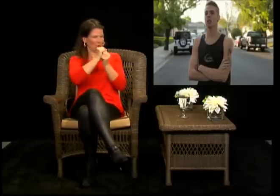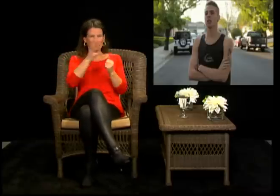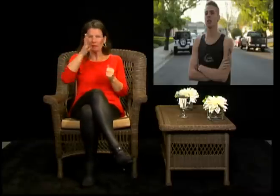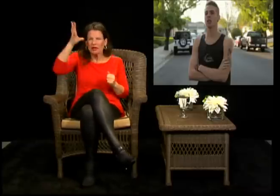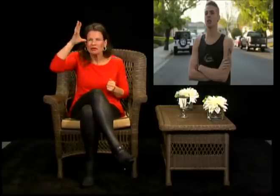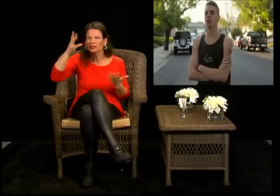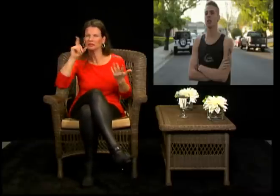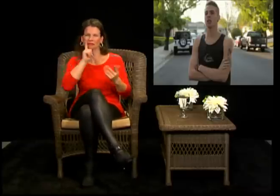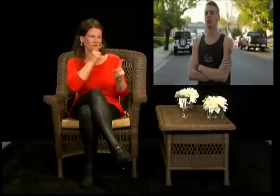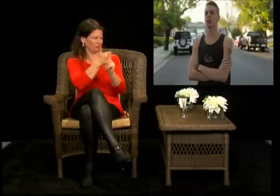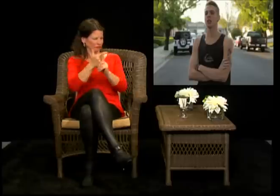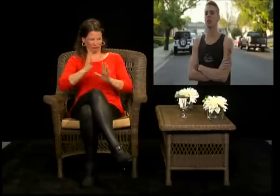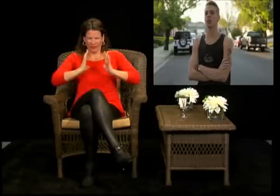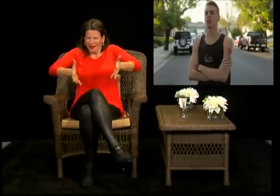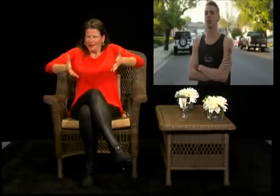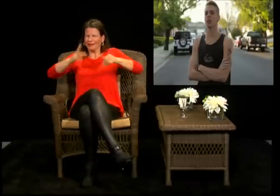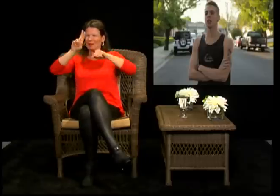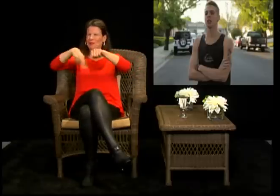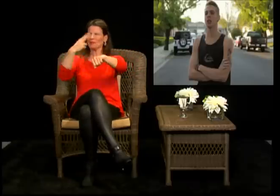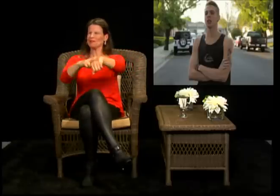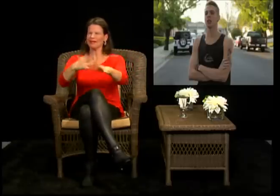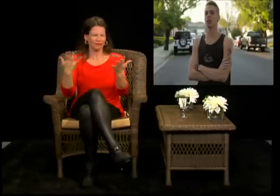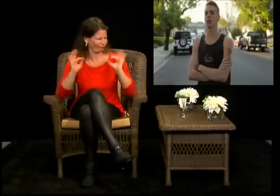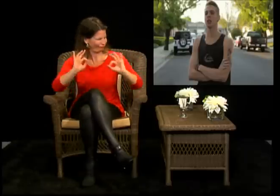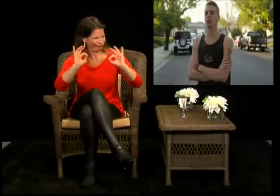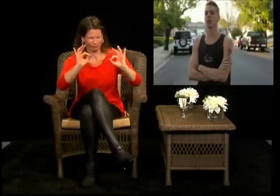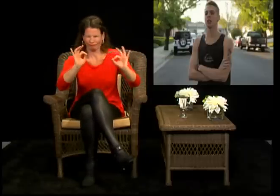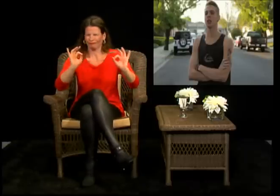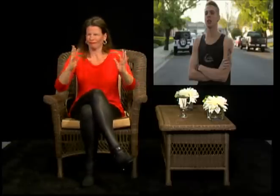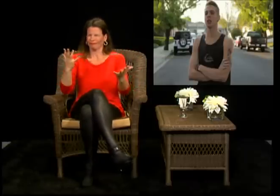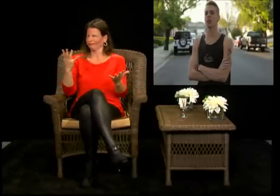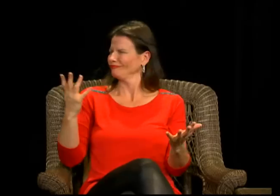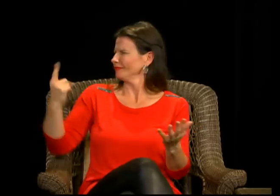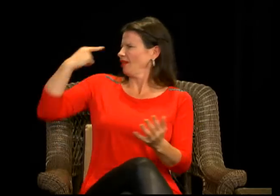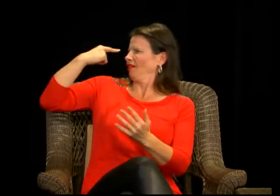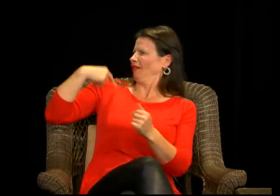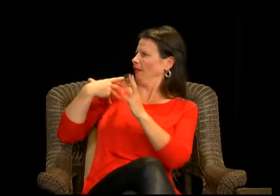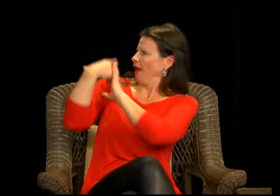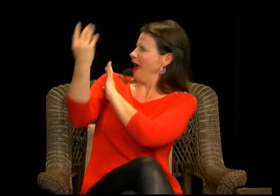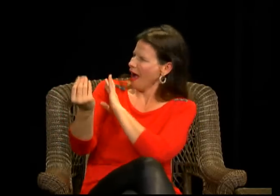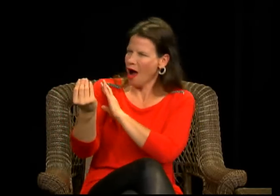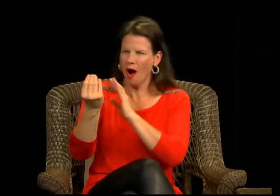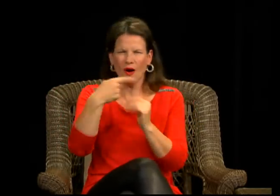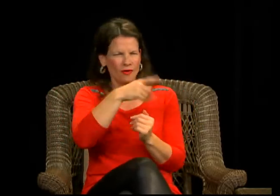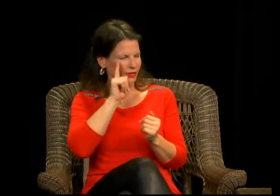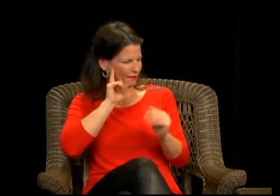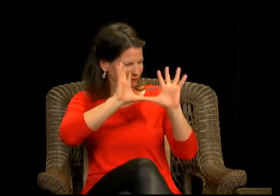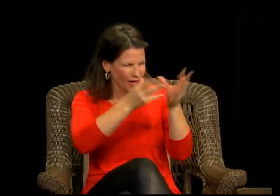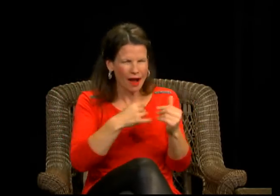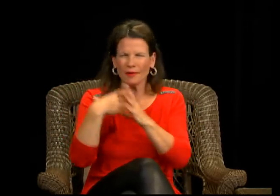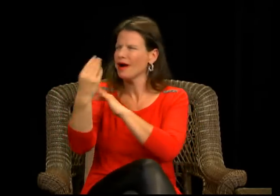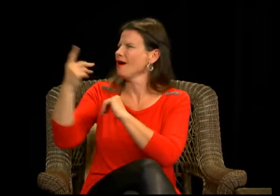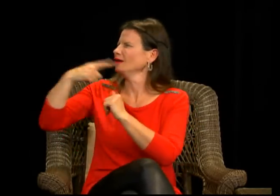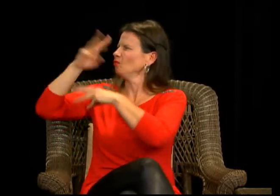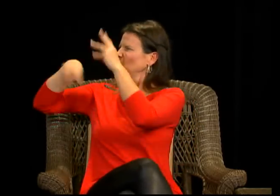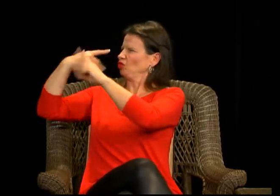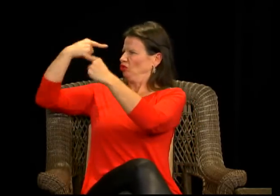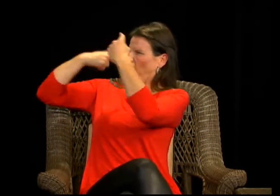signs around his whole family. It's a very natural thing for him. And so out in the